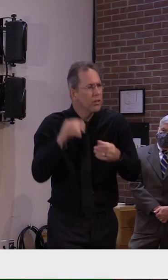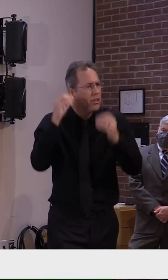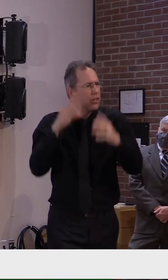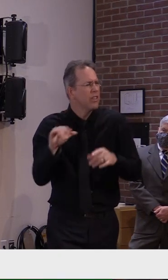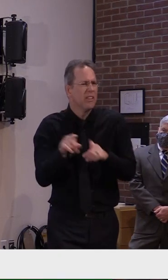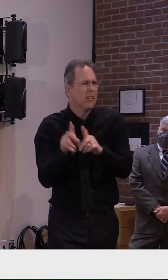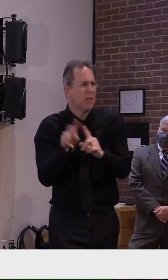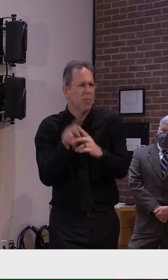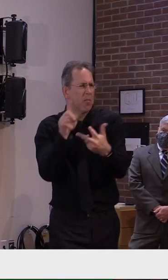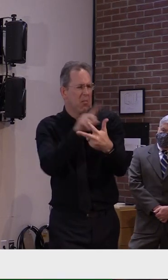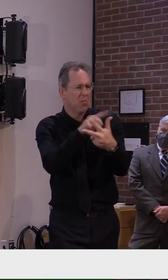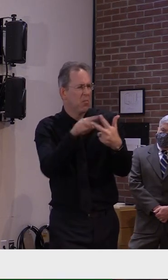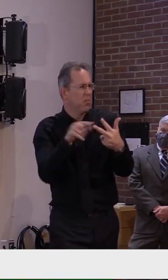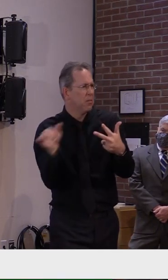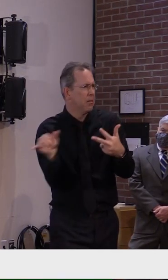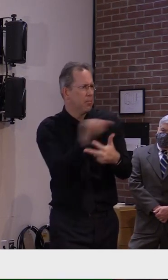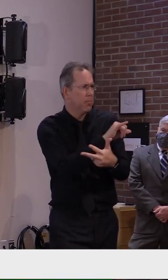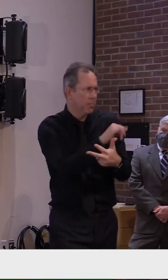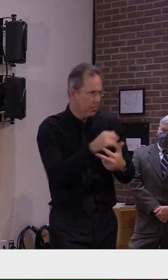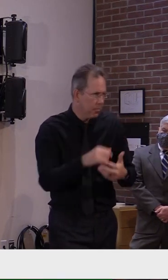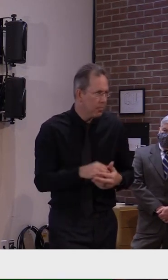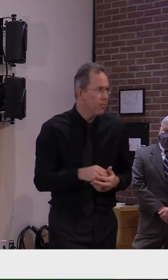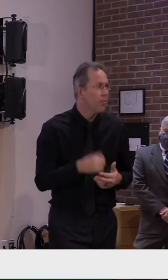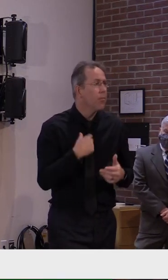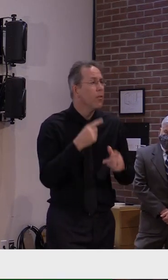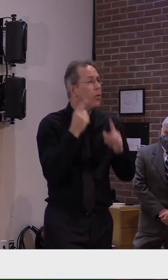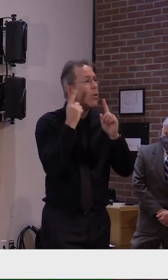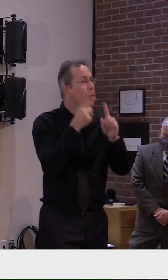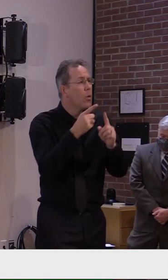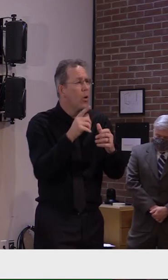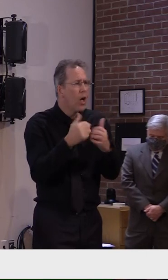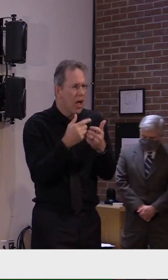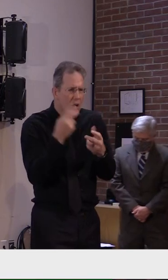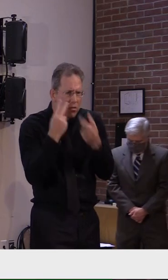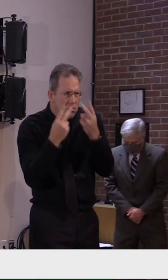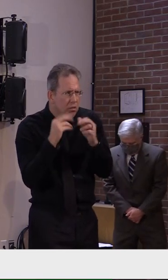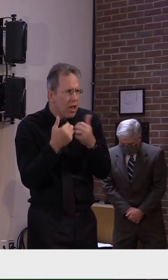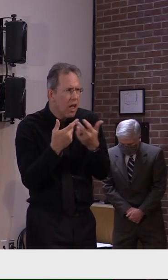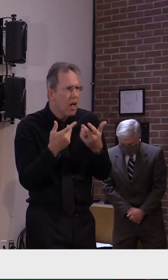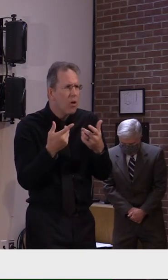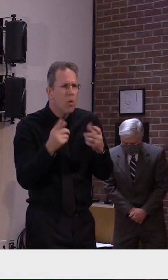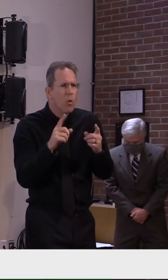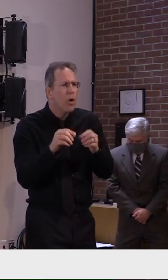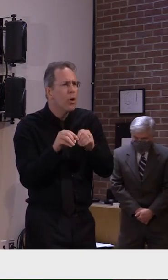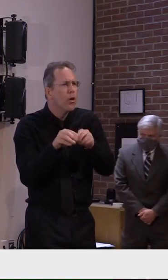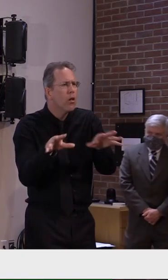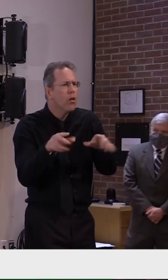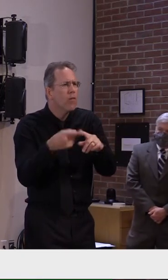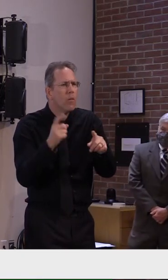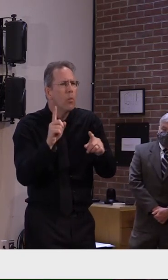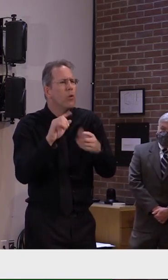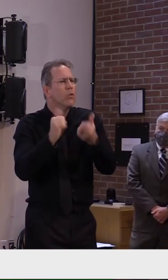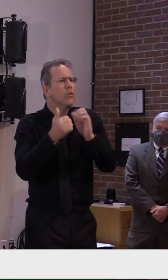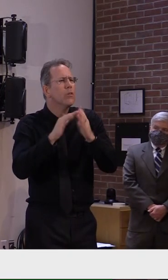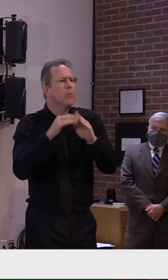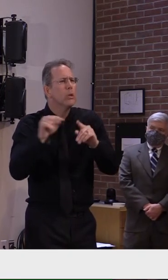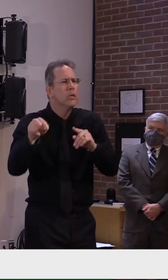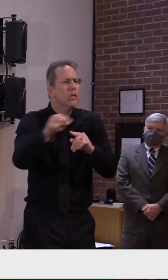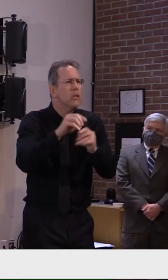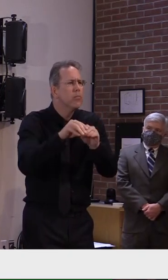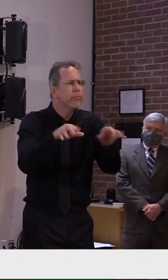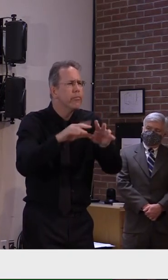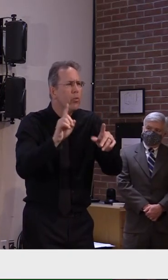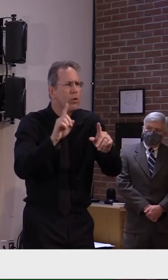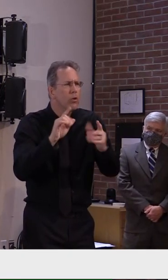look at them as teachers and school staff. Look at them as members of their community. And they represent what's going on with the virus in their community.